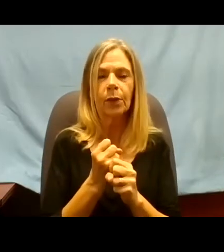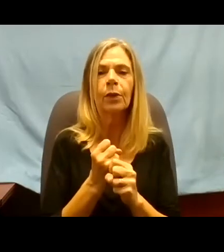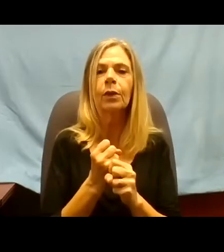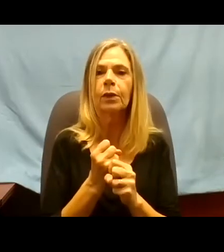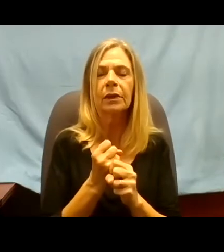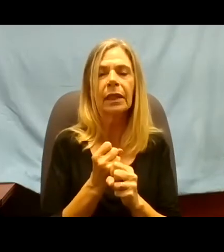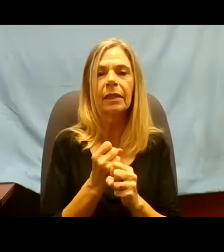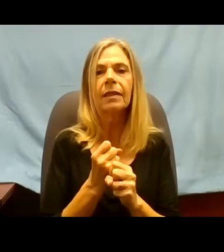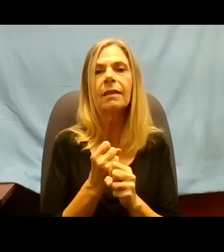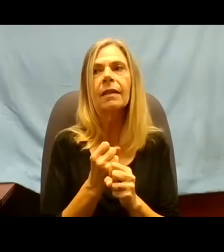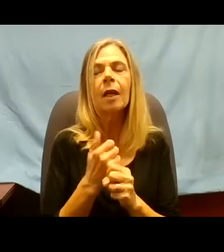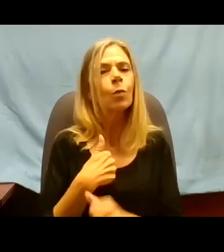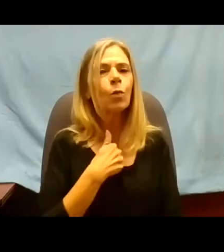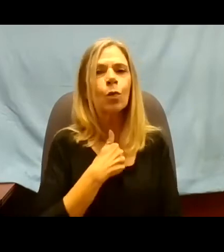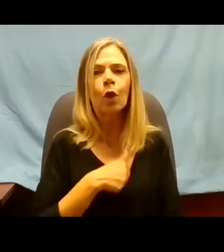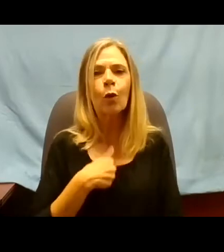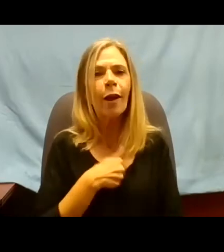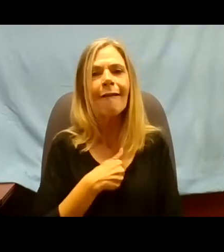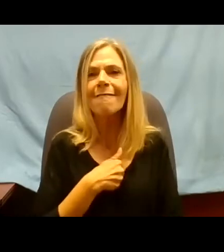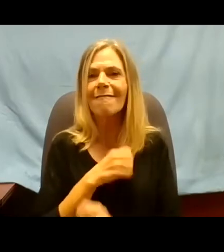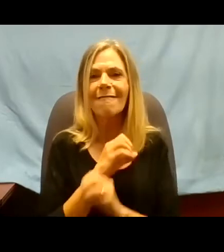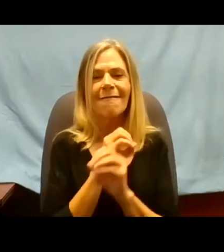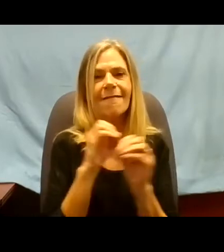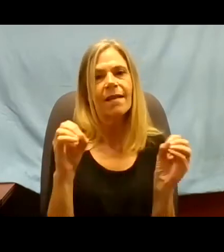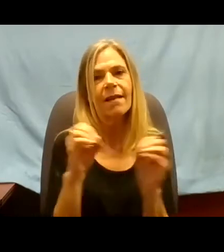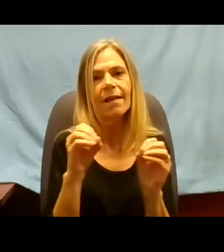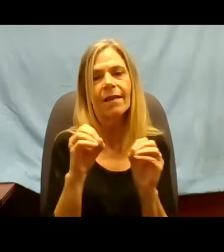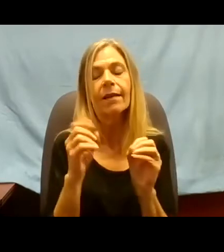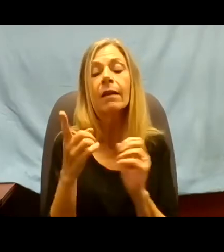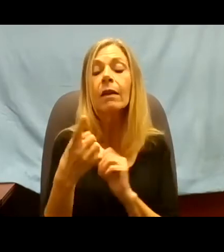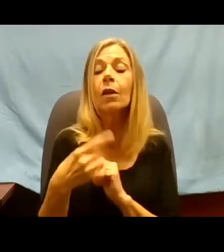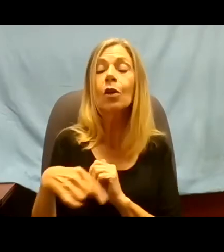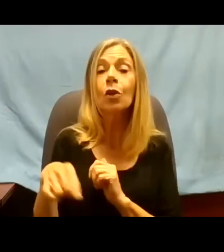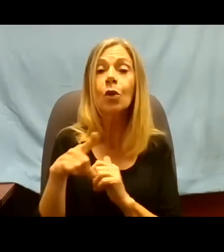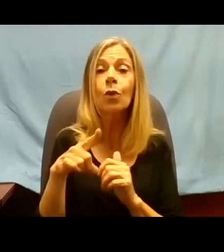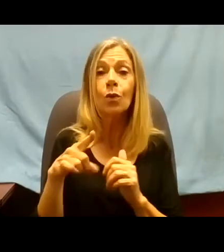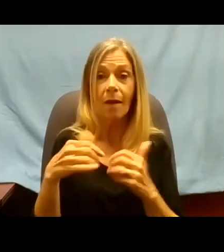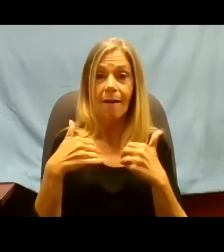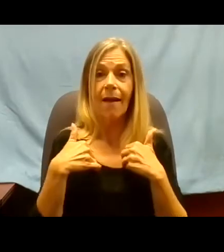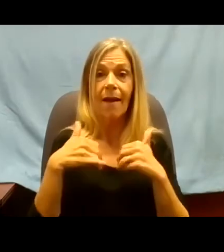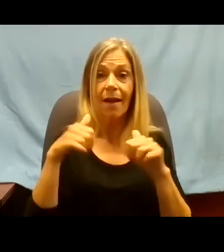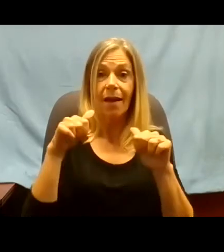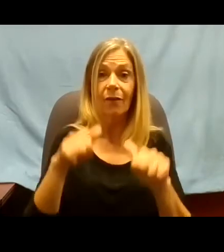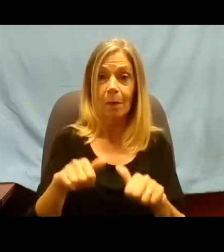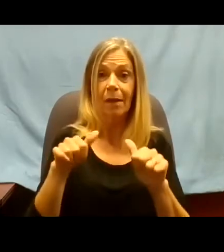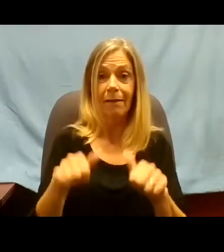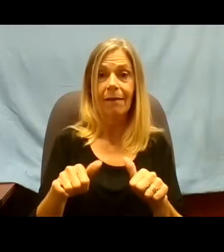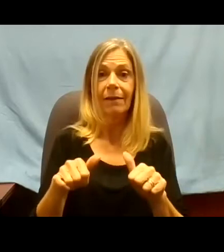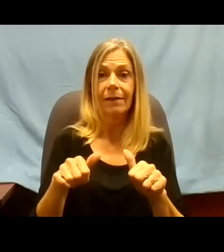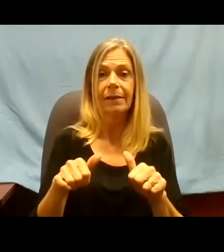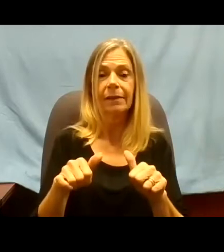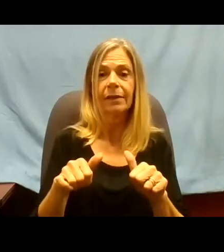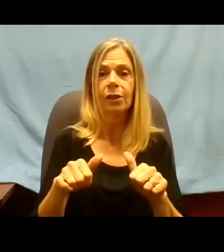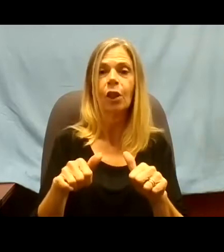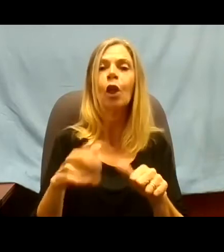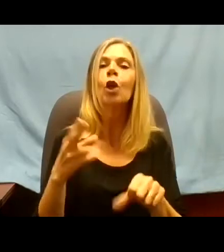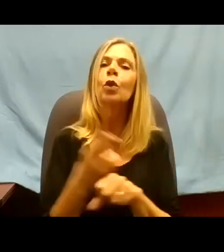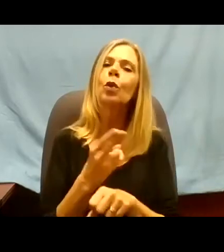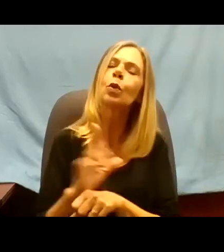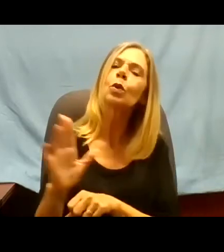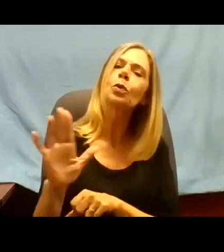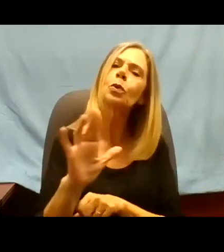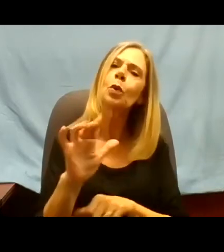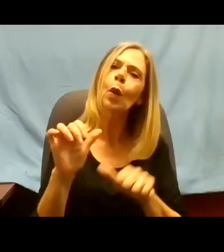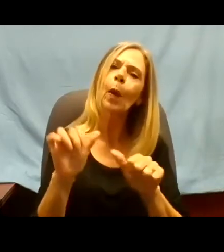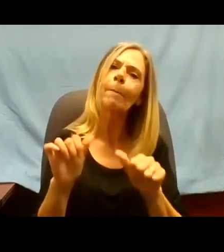You have abilities. They're there for some reason. Use them. What's your